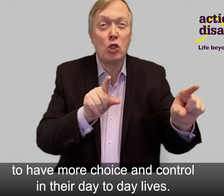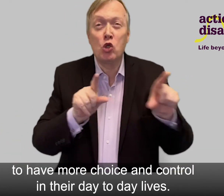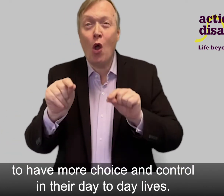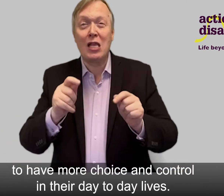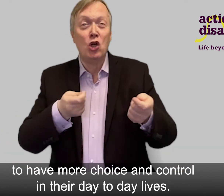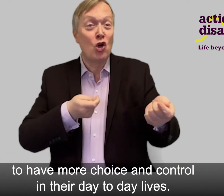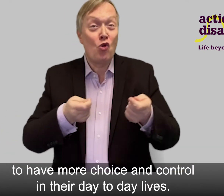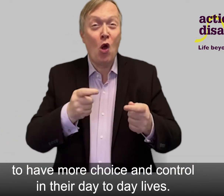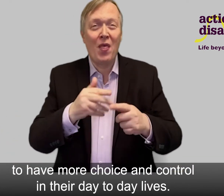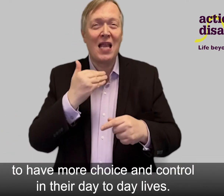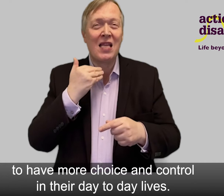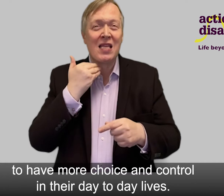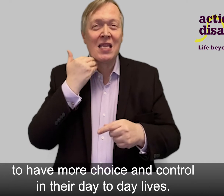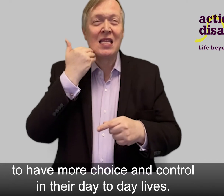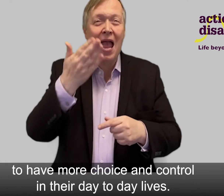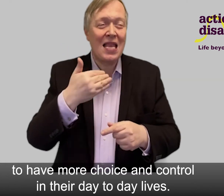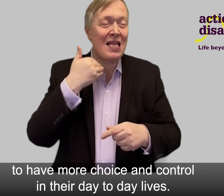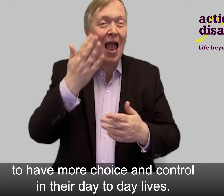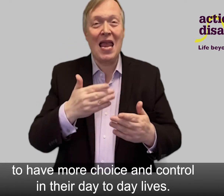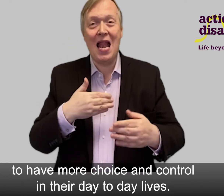have more choice and control in their day-to-day lives.